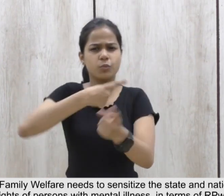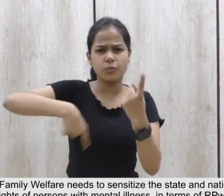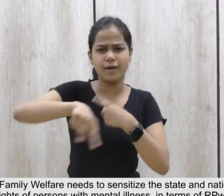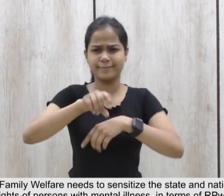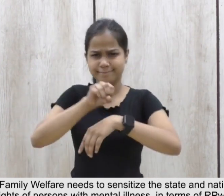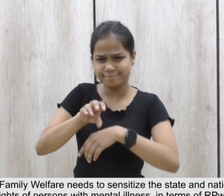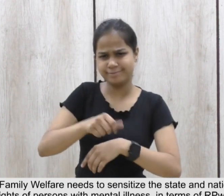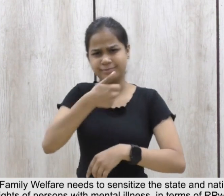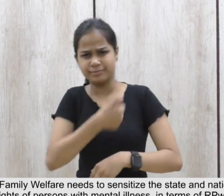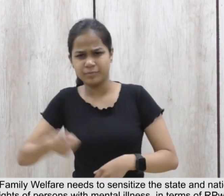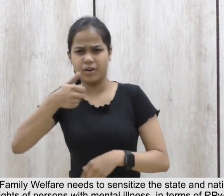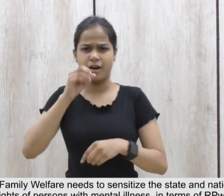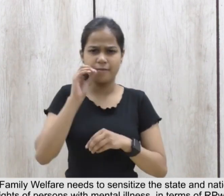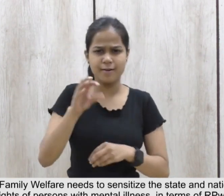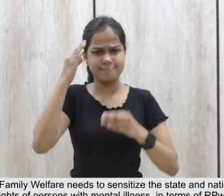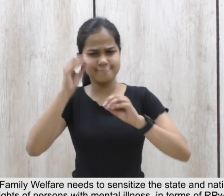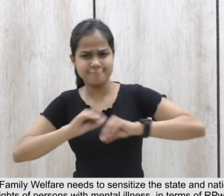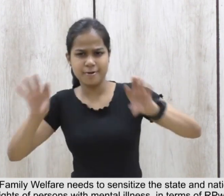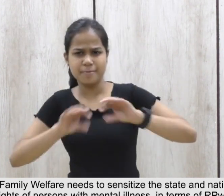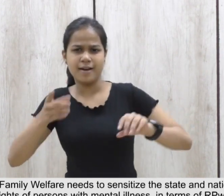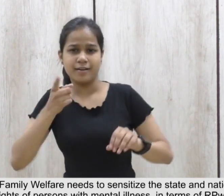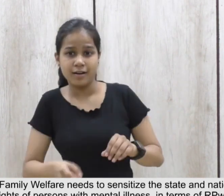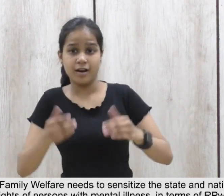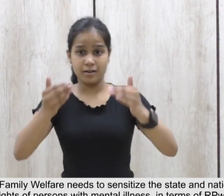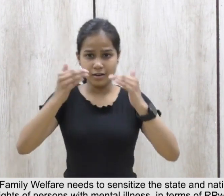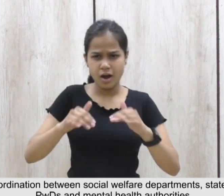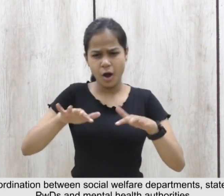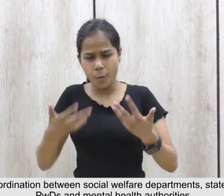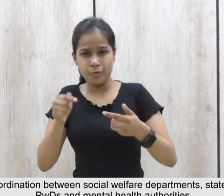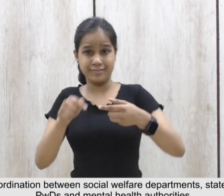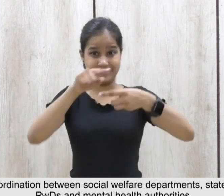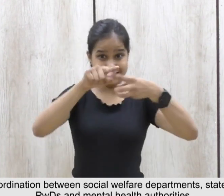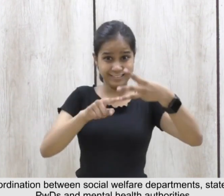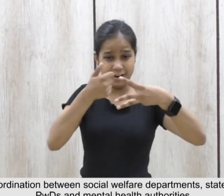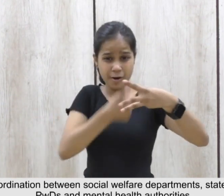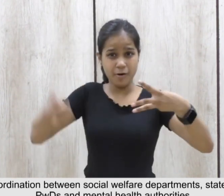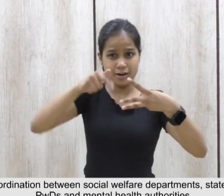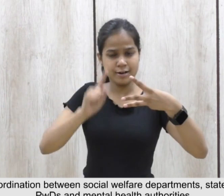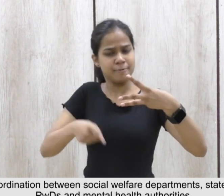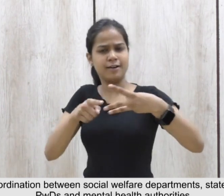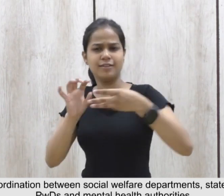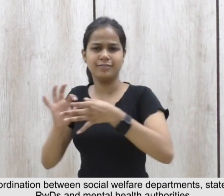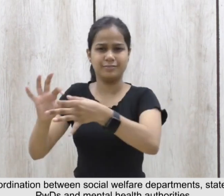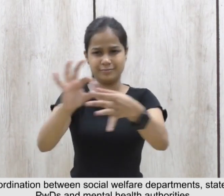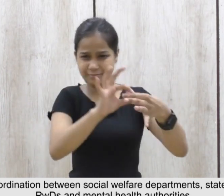Further, there should be close coordination between Social Welfare departments,